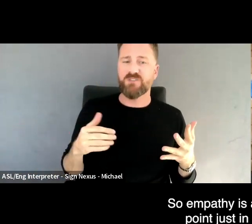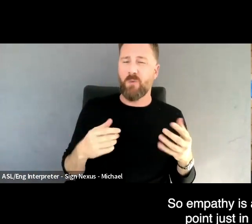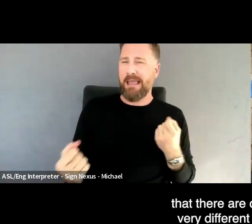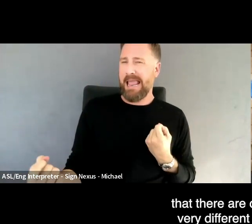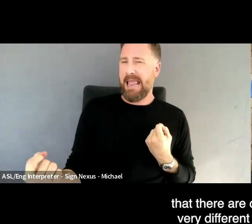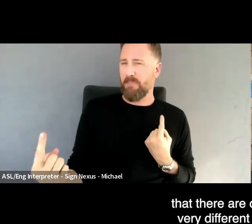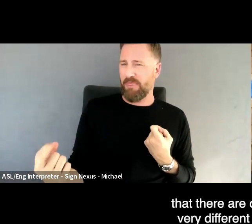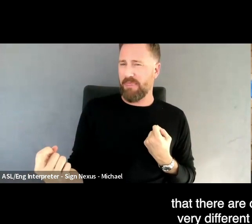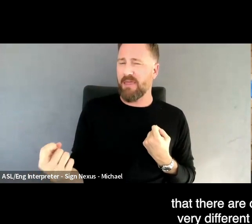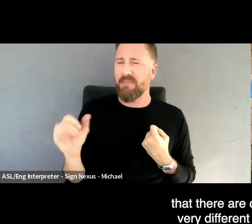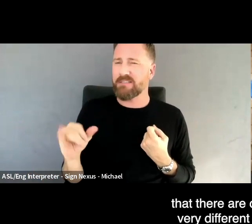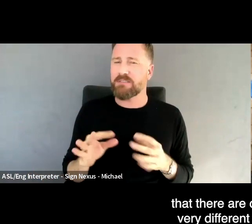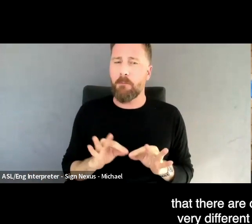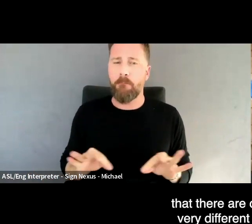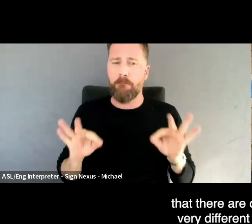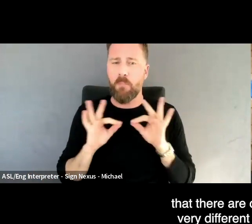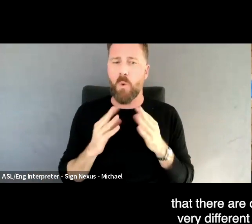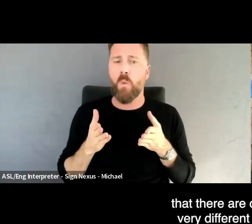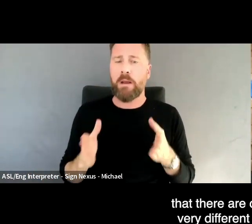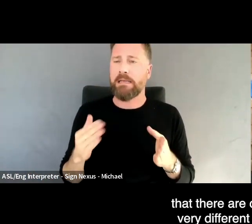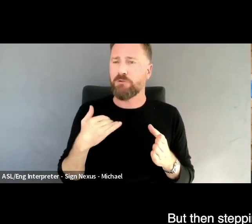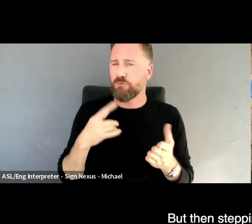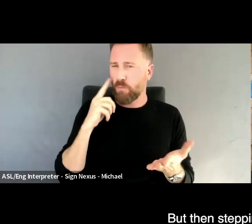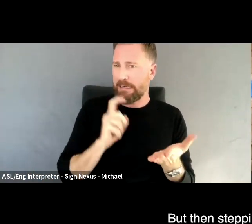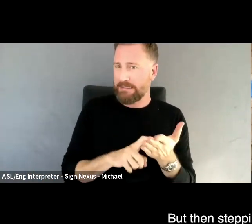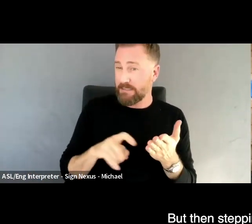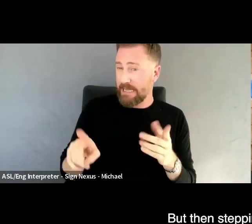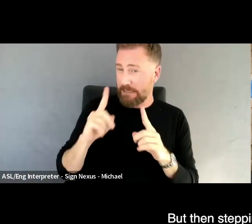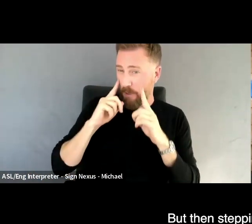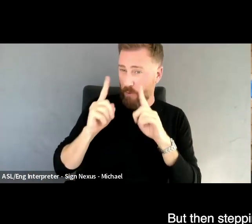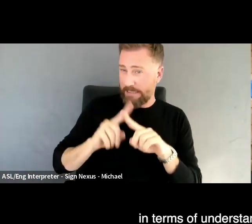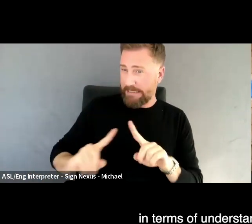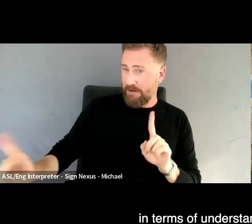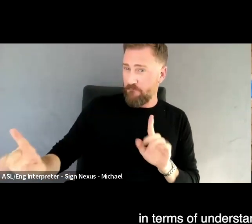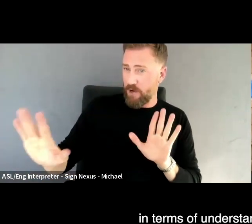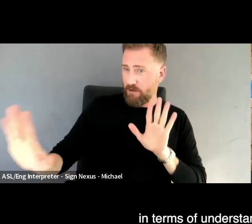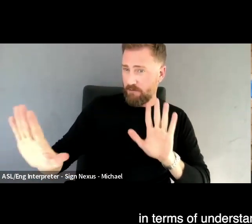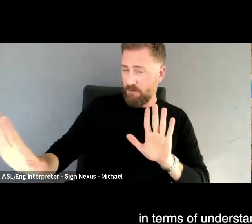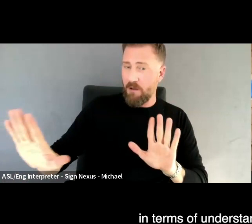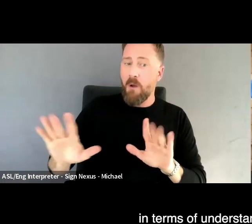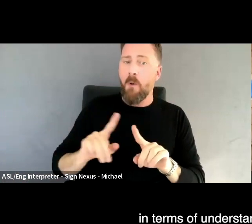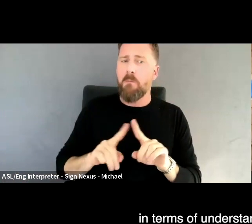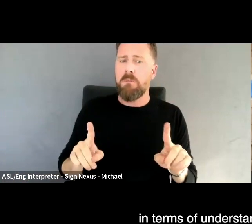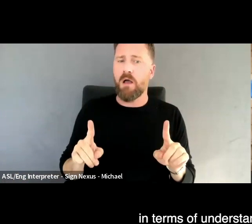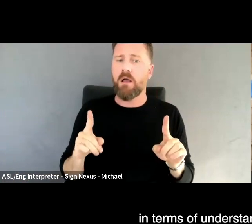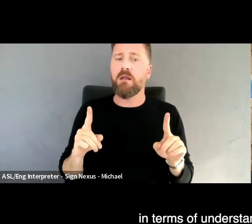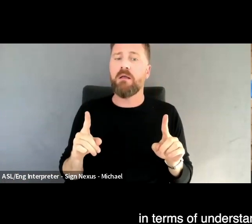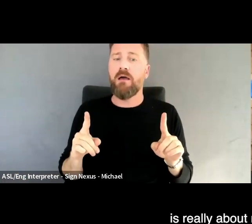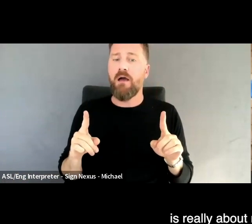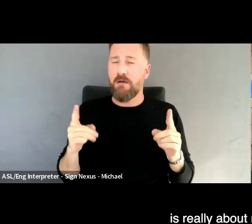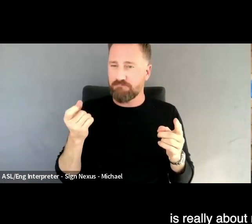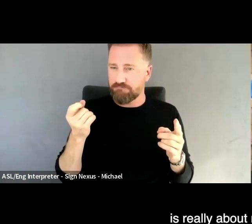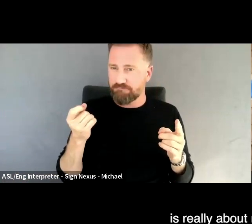that there are others that are very different to ourselves, but then stepping beyond that in terms of understanding that difference